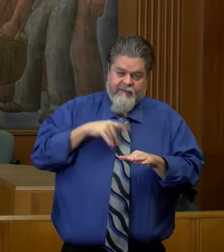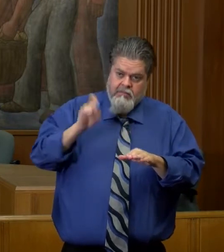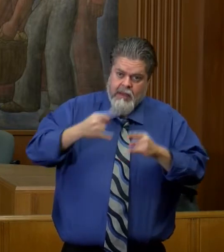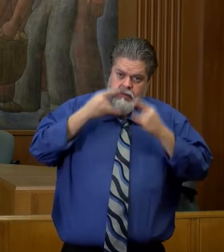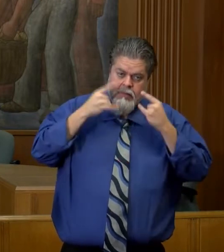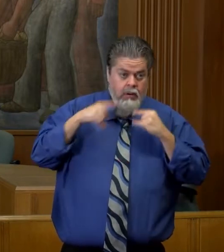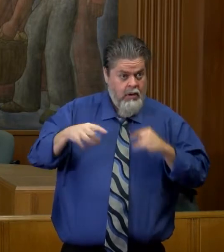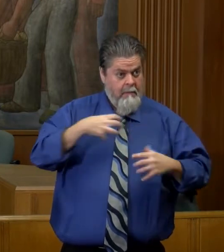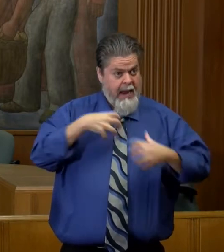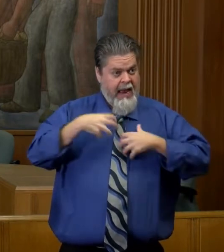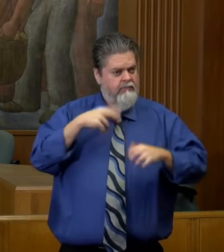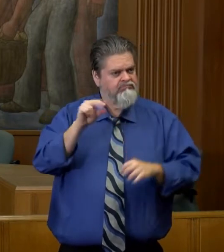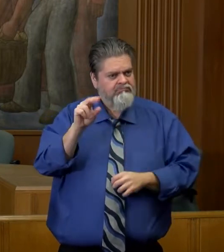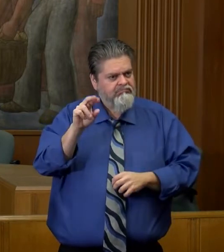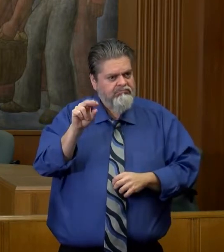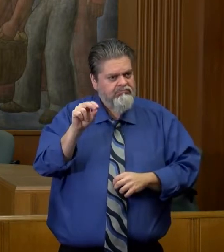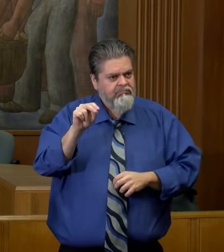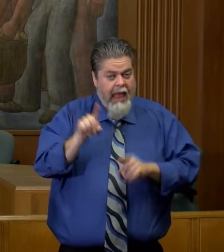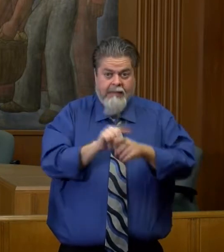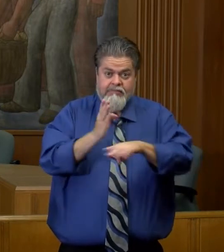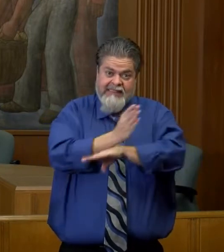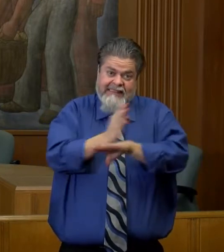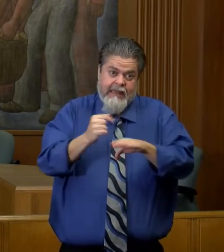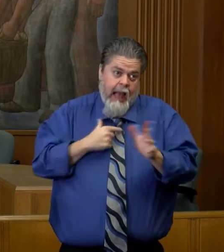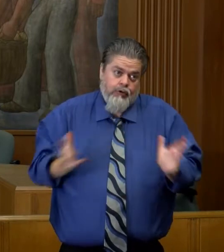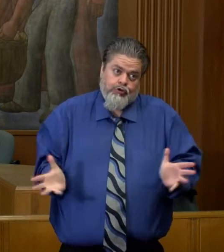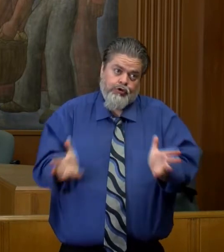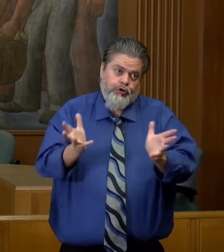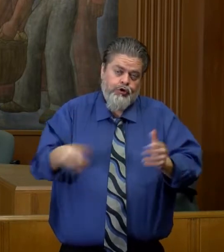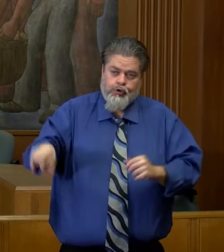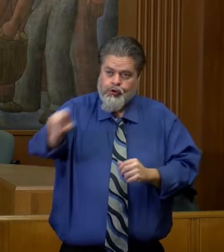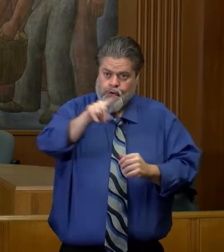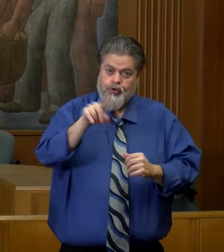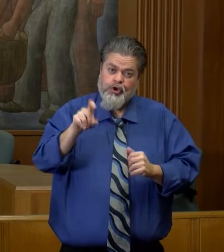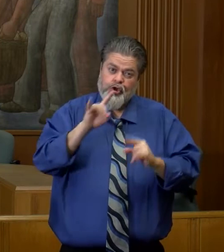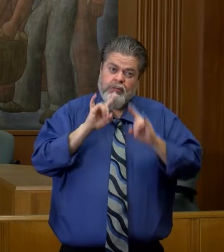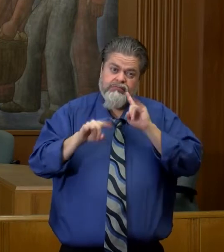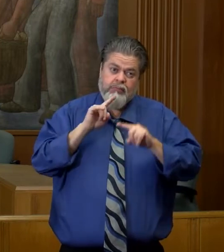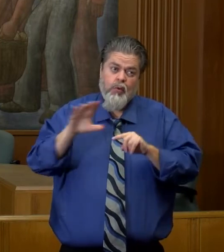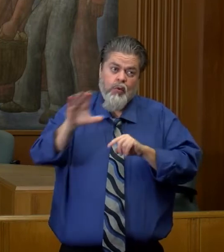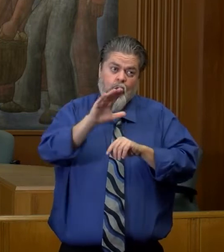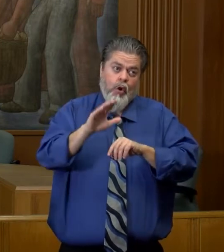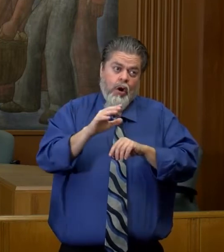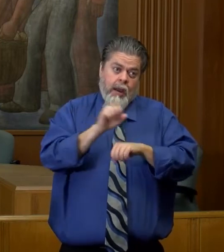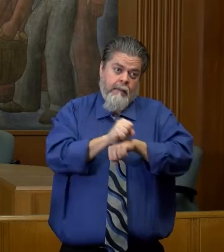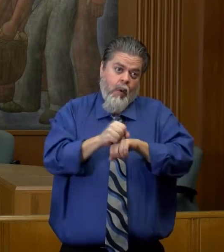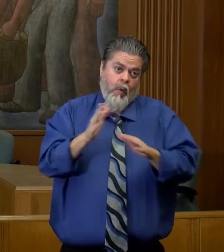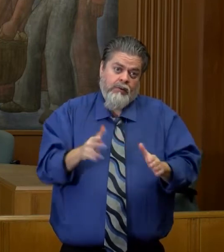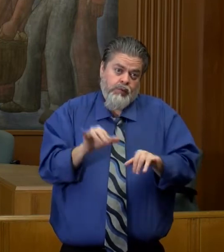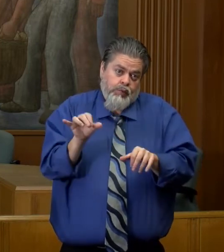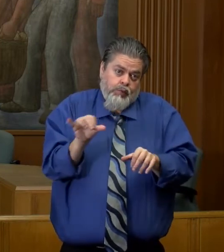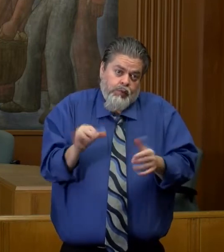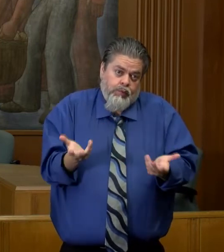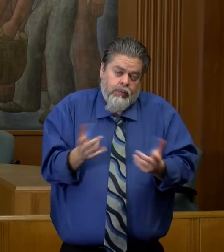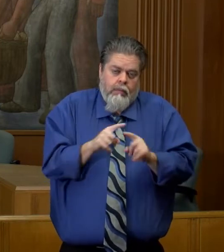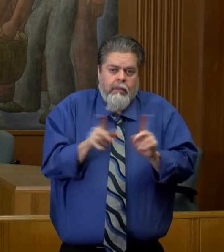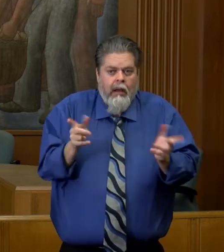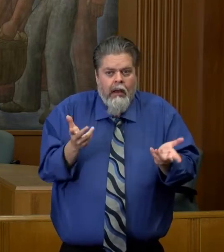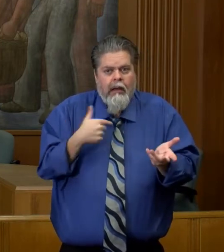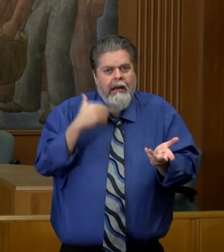amongst our employees. So as a business, I would encourage you as businesses to consider the same. However, there are a lot of